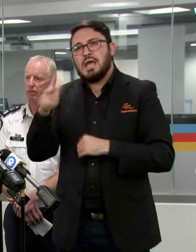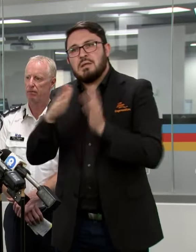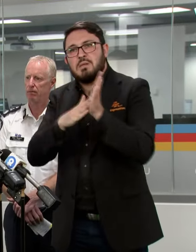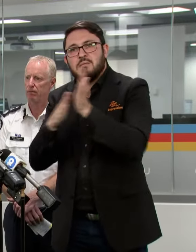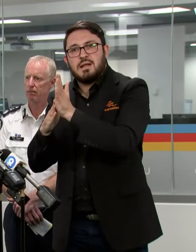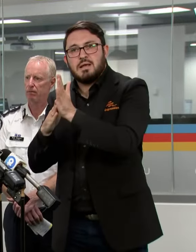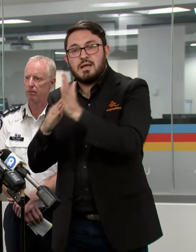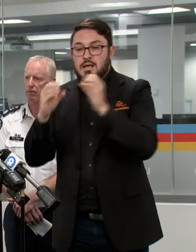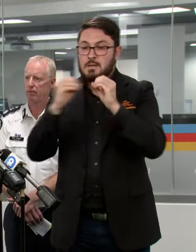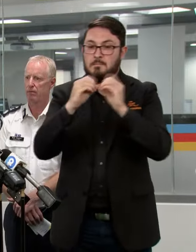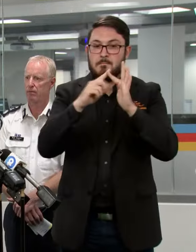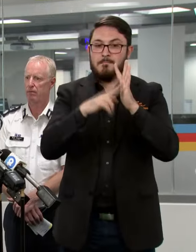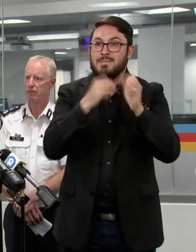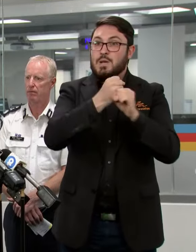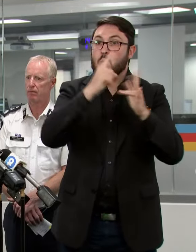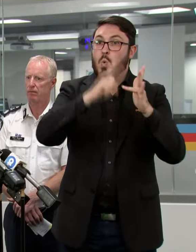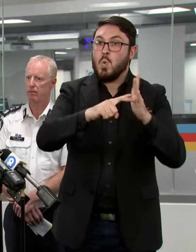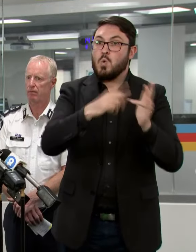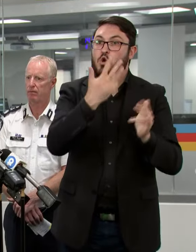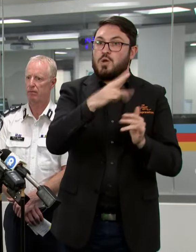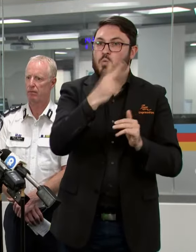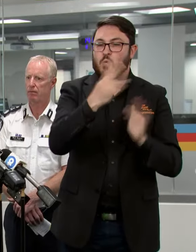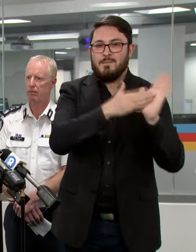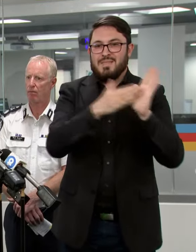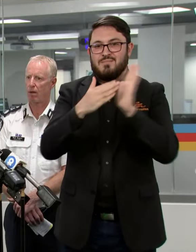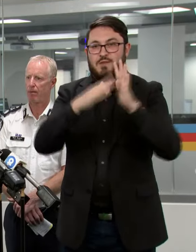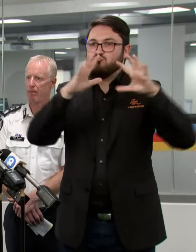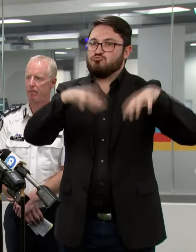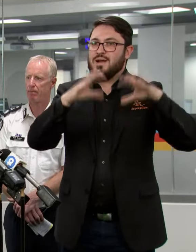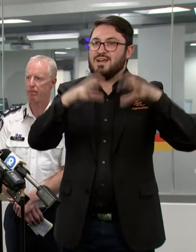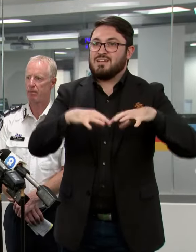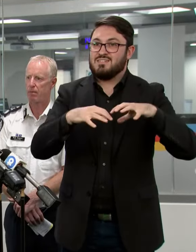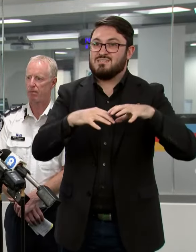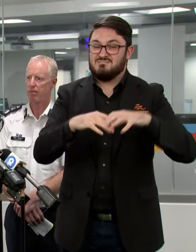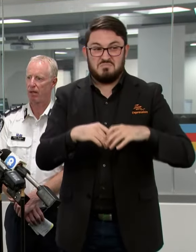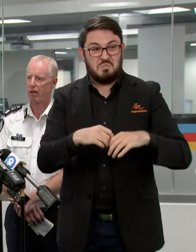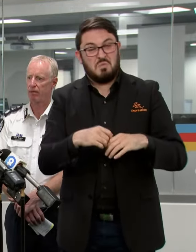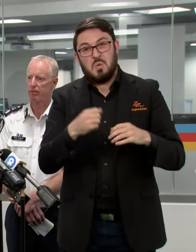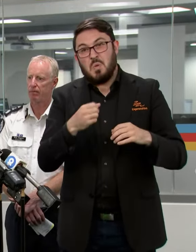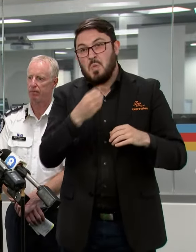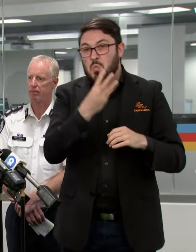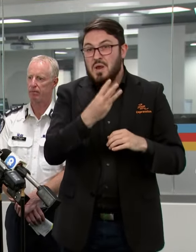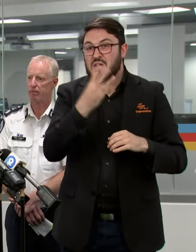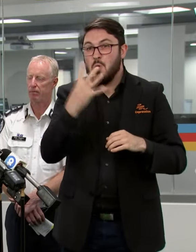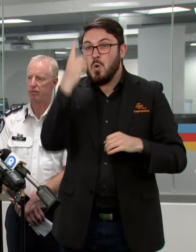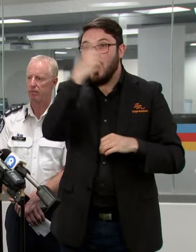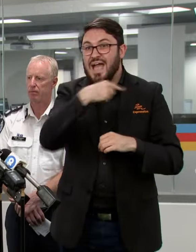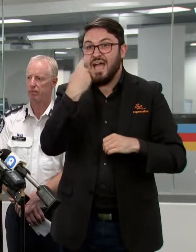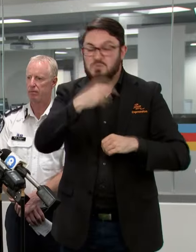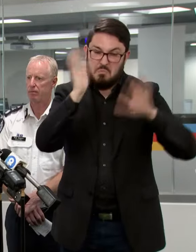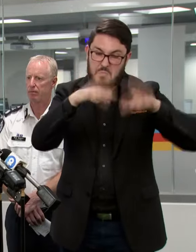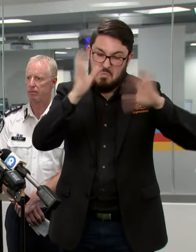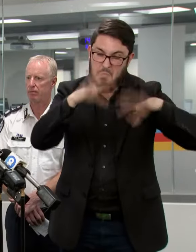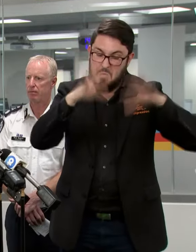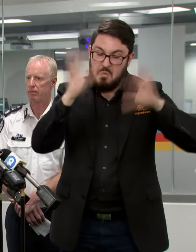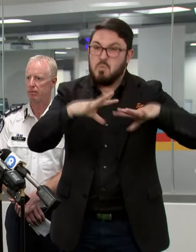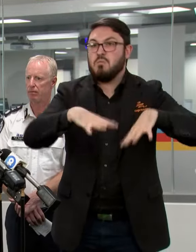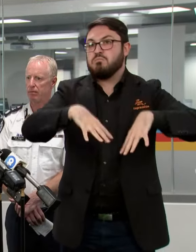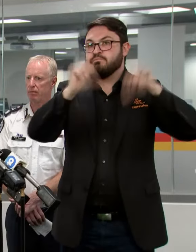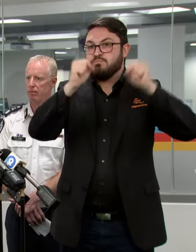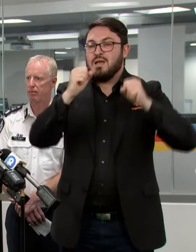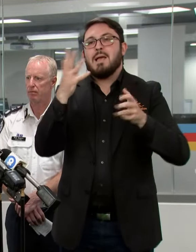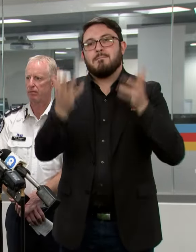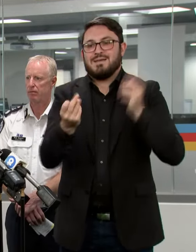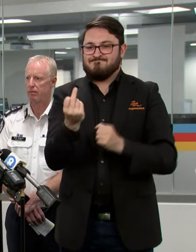Bendigo 92 millimetres, a lot of that actually fell in just a couple of hours yesterday. So it did result in significant